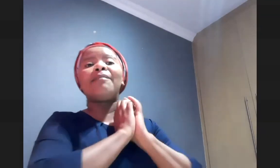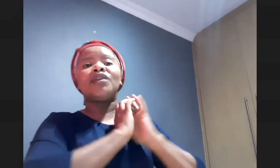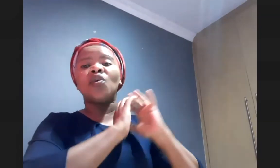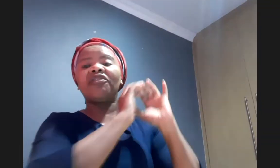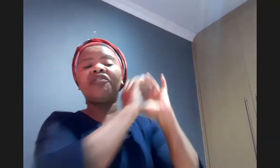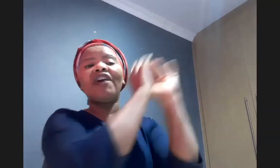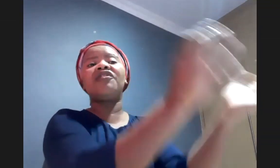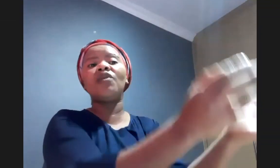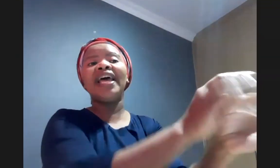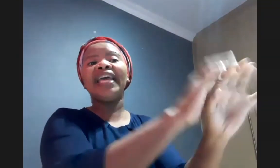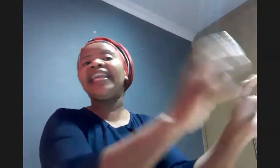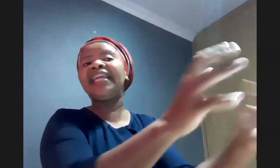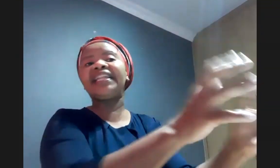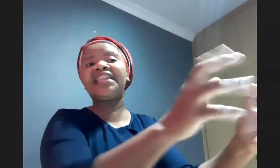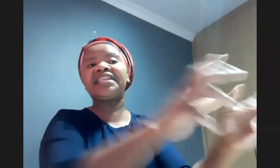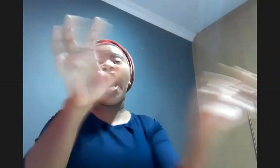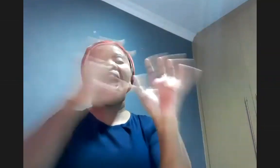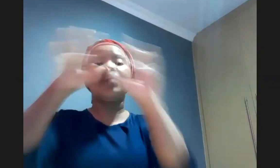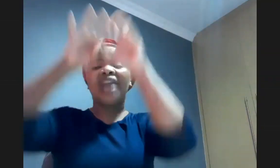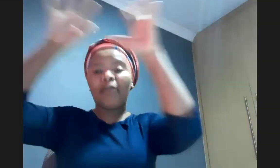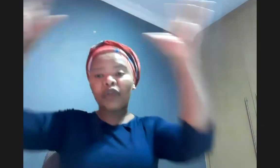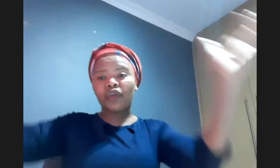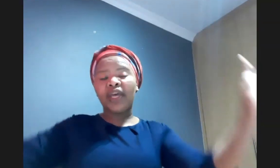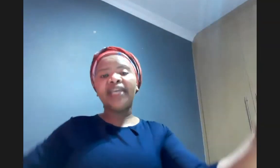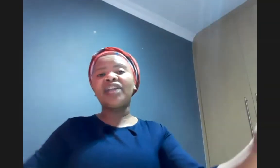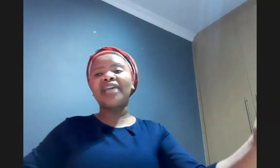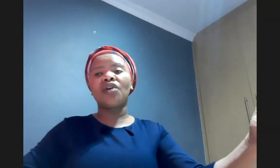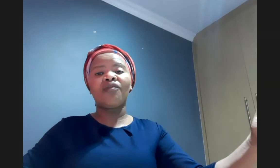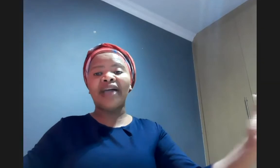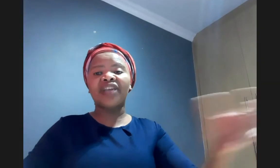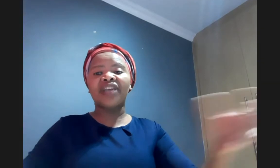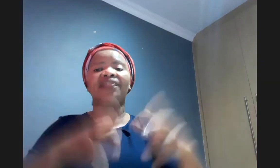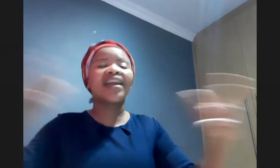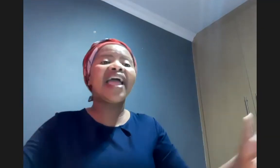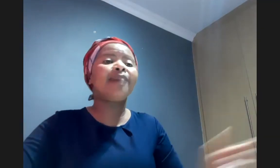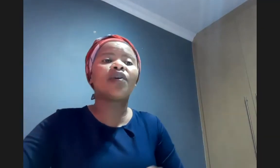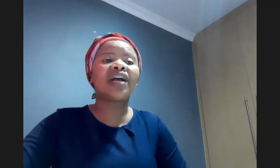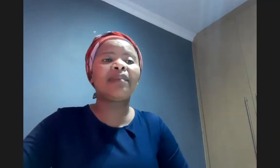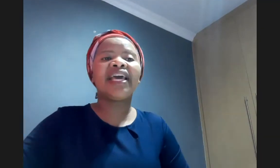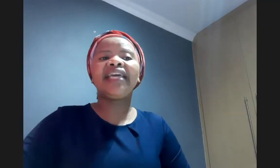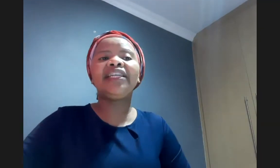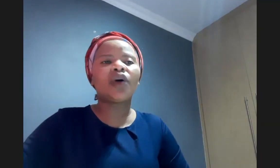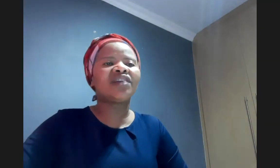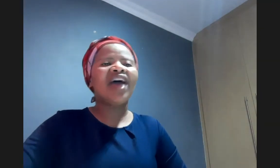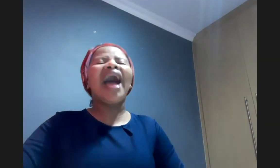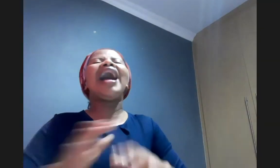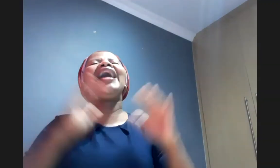you were faithful in little things i will now put you in charge of much and the guy i'm talking about is joseph i